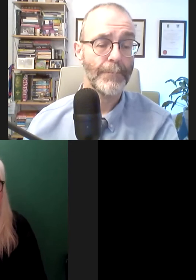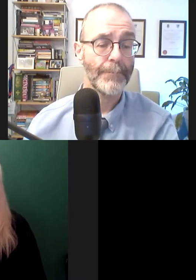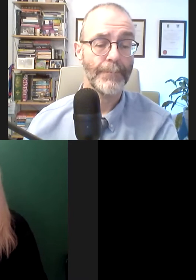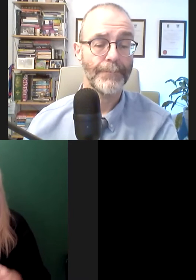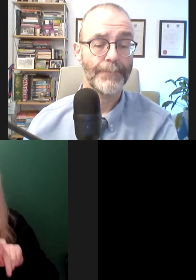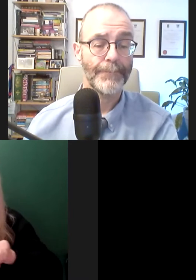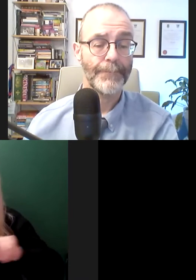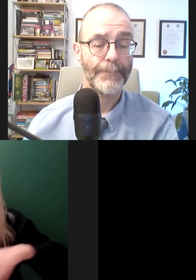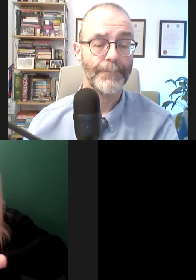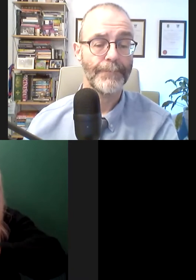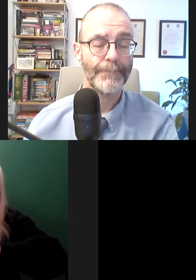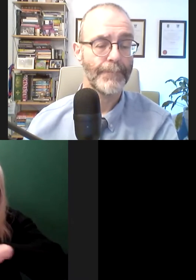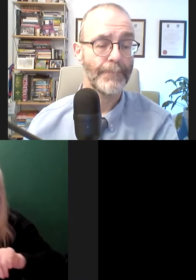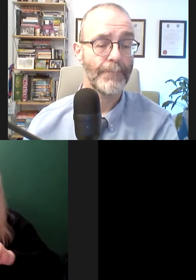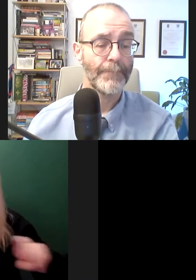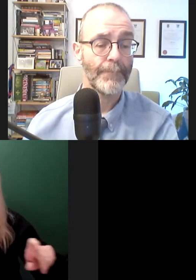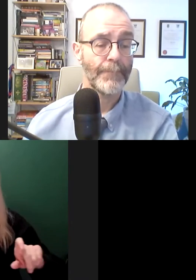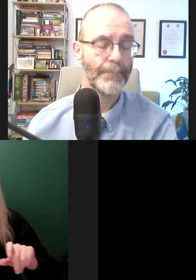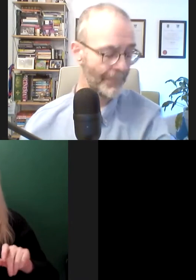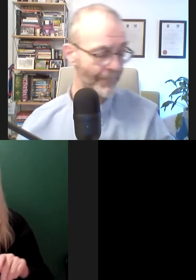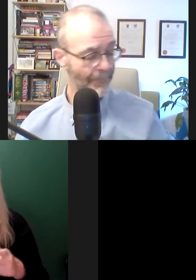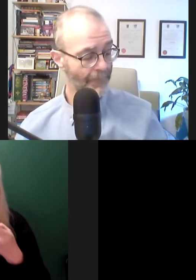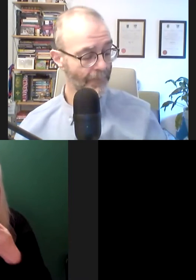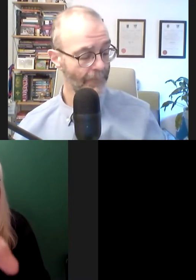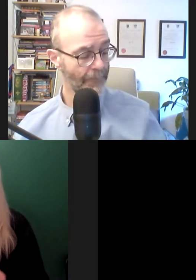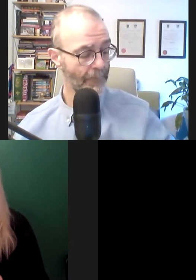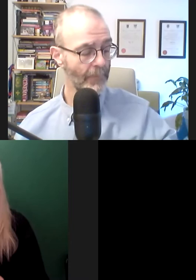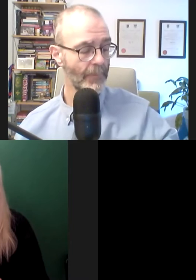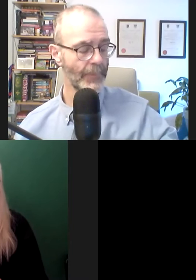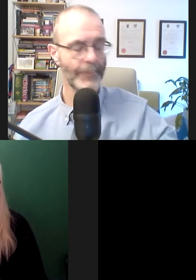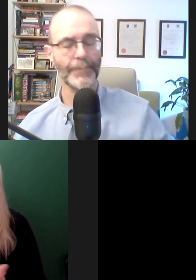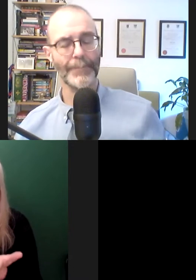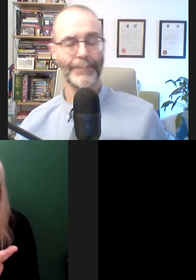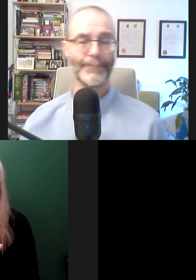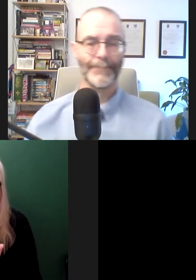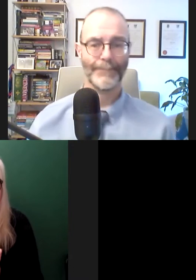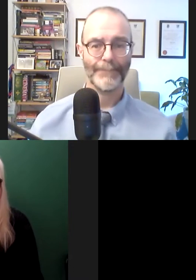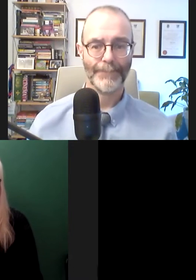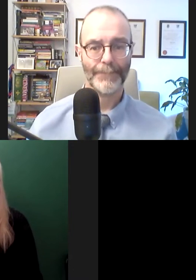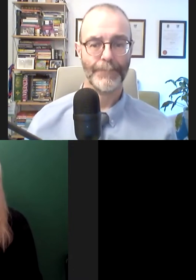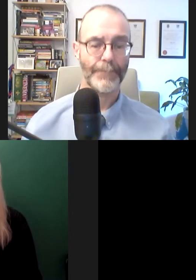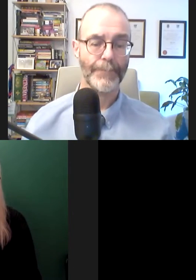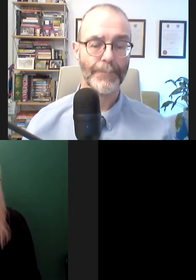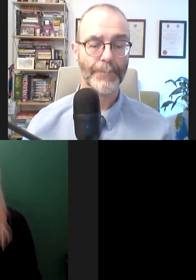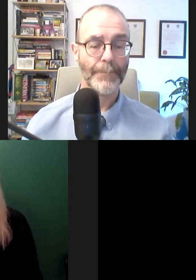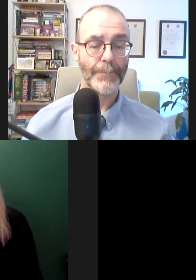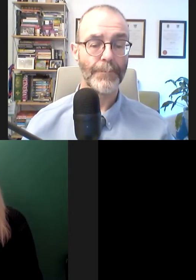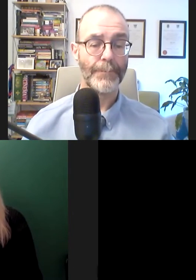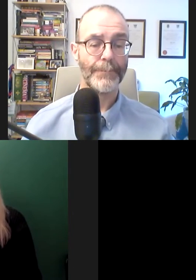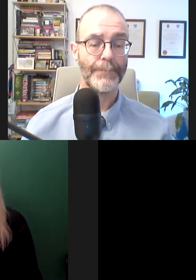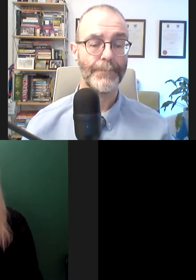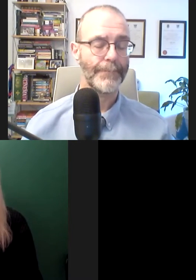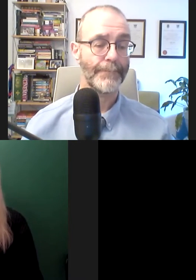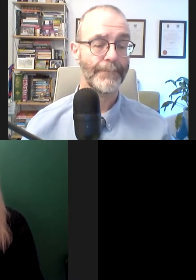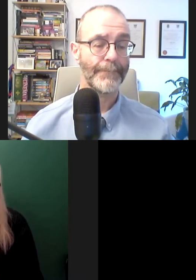the bottom of your screen. Please feel free to send your questions in throughout the session as they come to you, and we will come to them